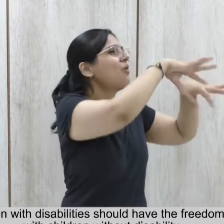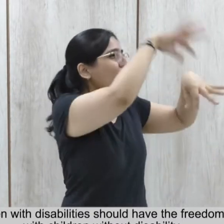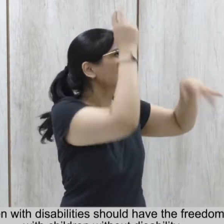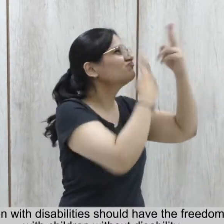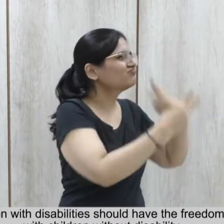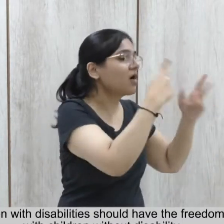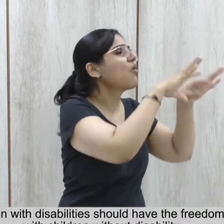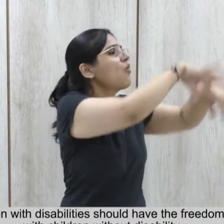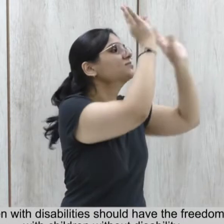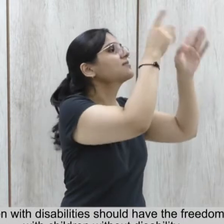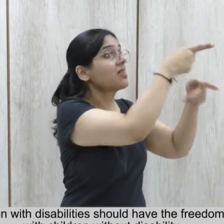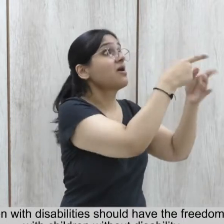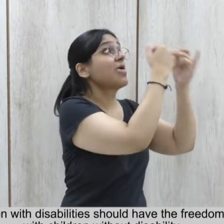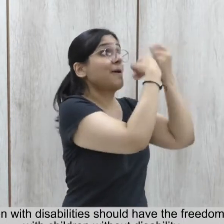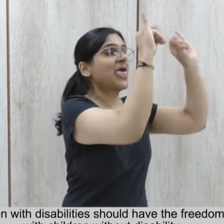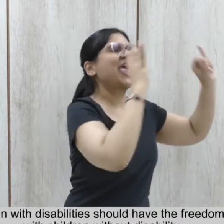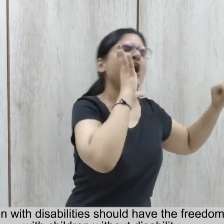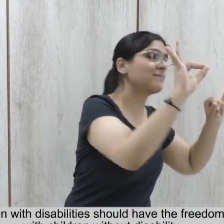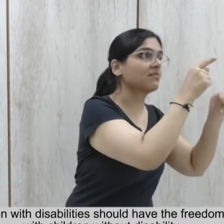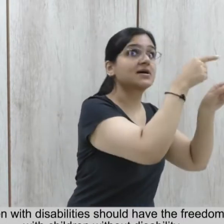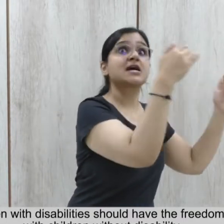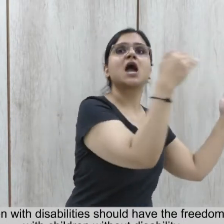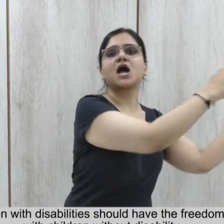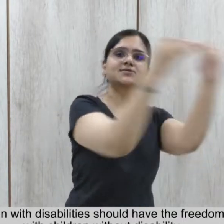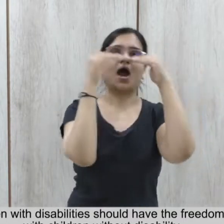without disability.